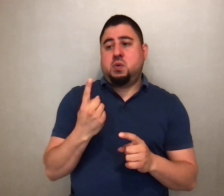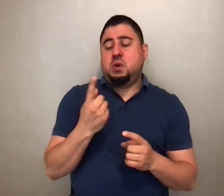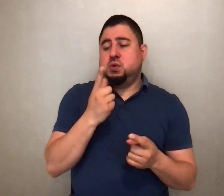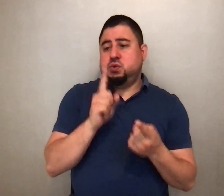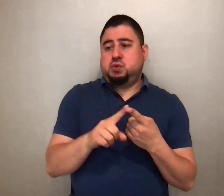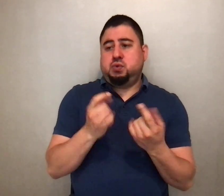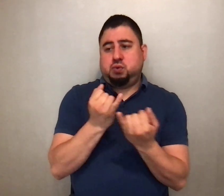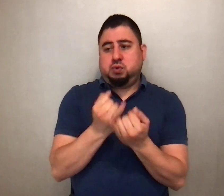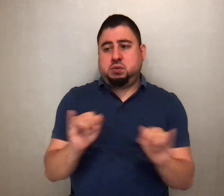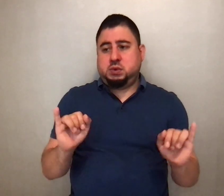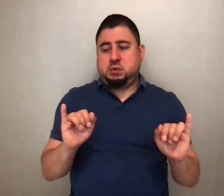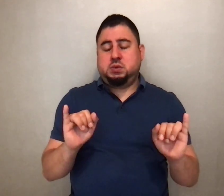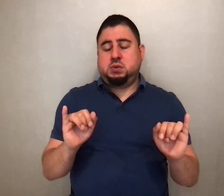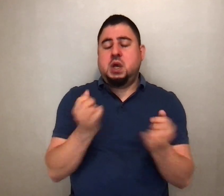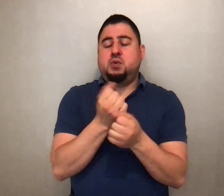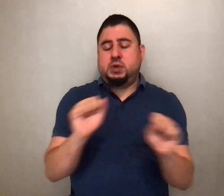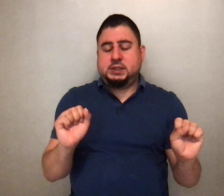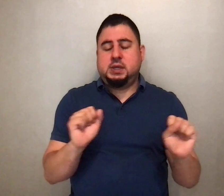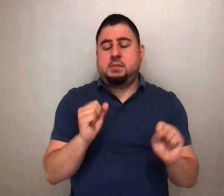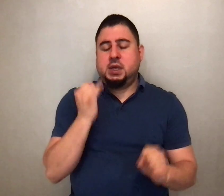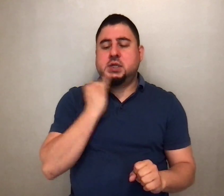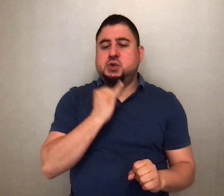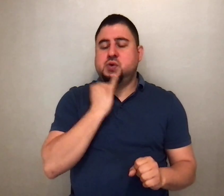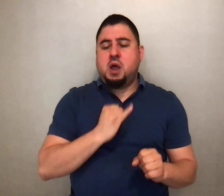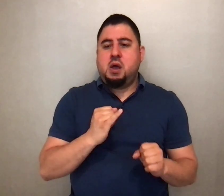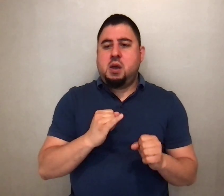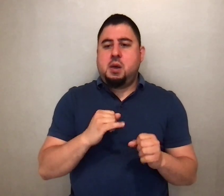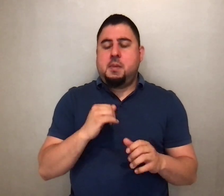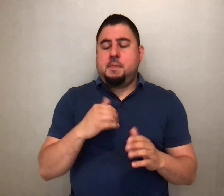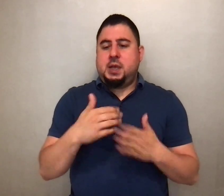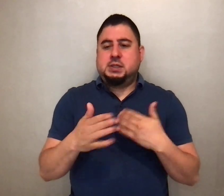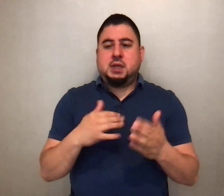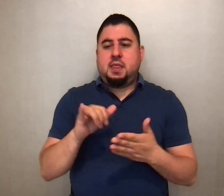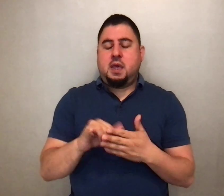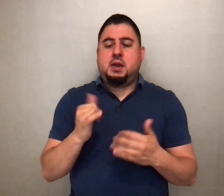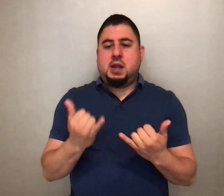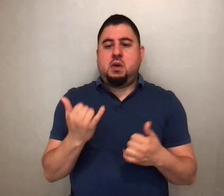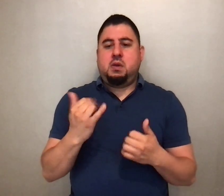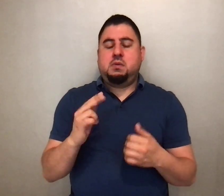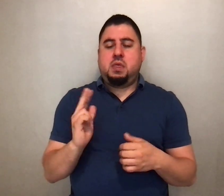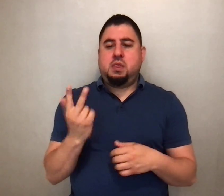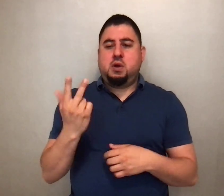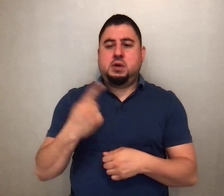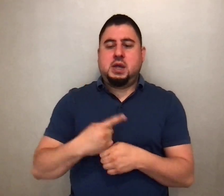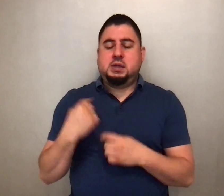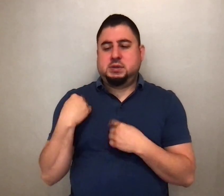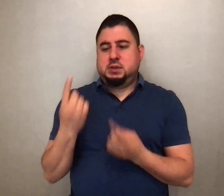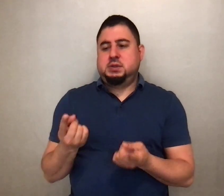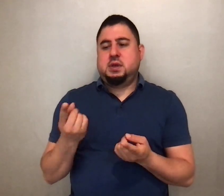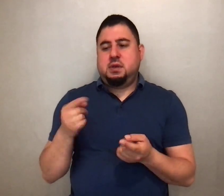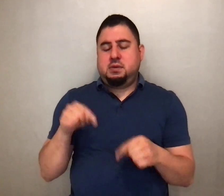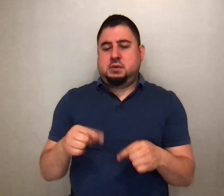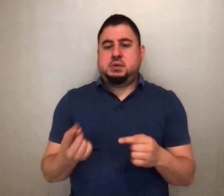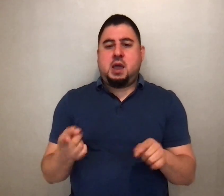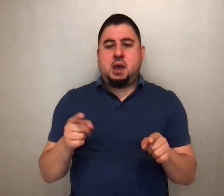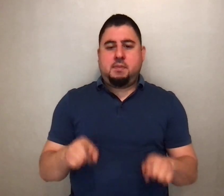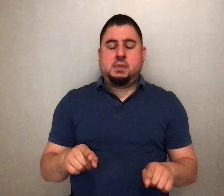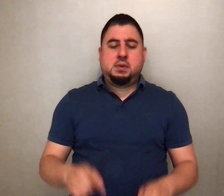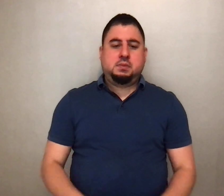And besides all this, it is now the third day since this took place. Some